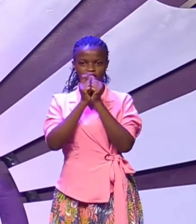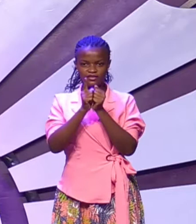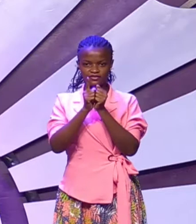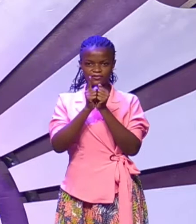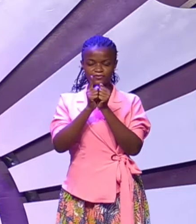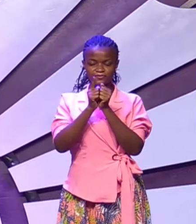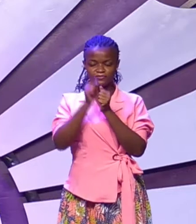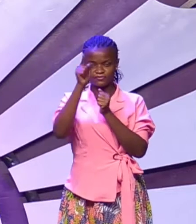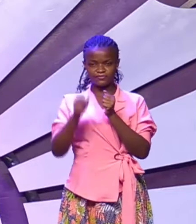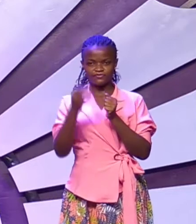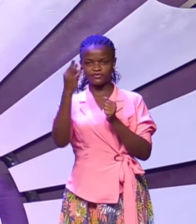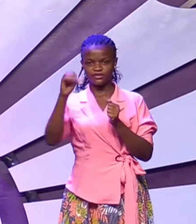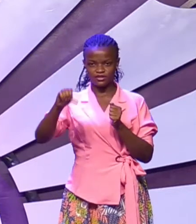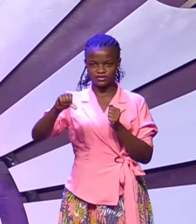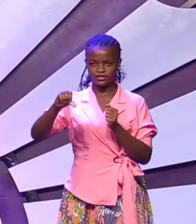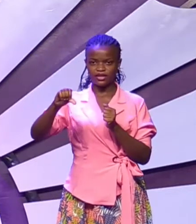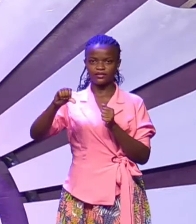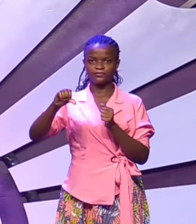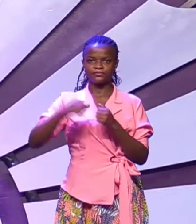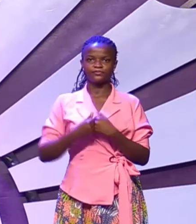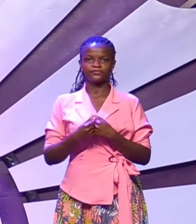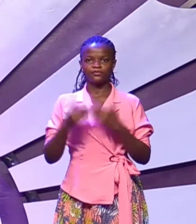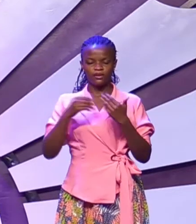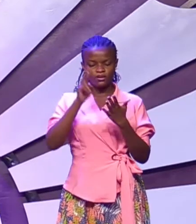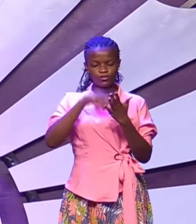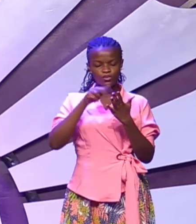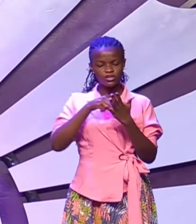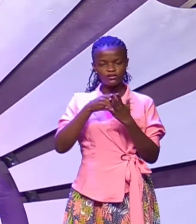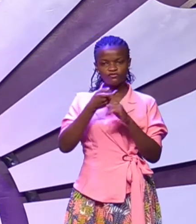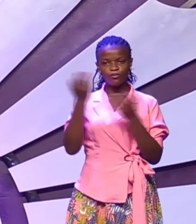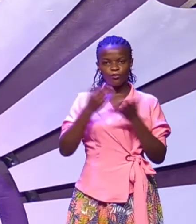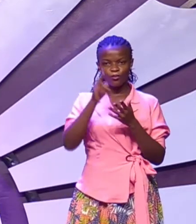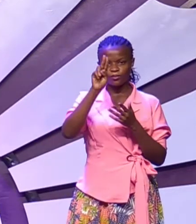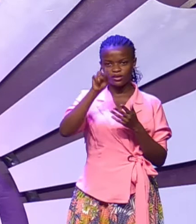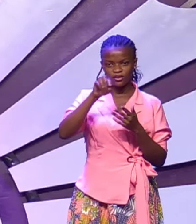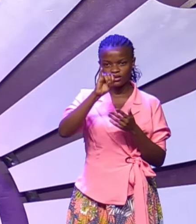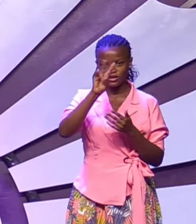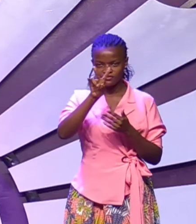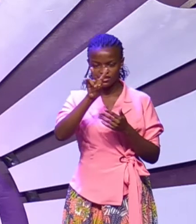blani ya kuminalumu. 39. I'm reading from the NIV.